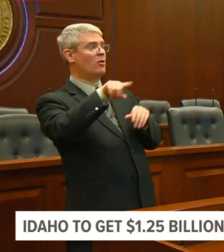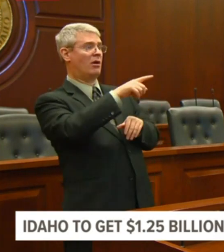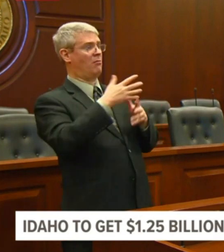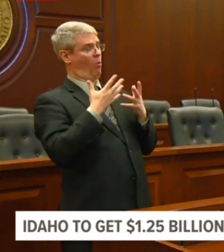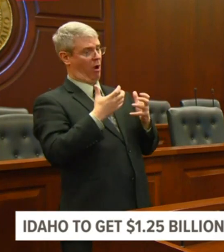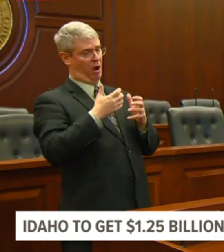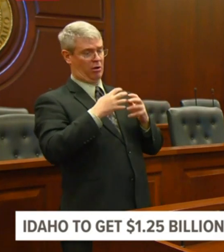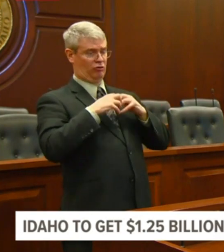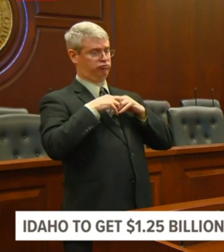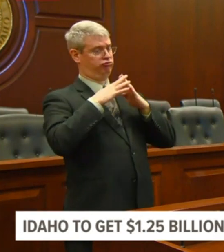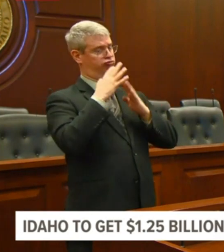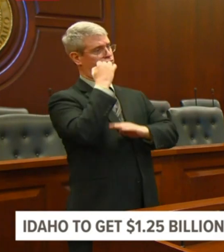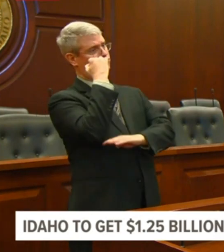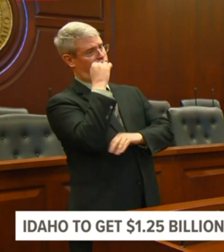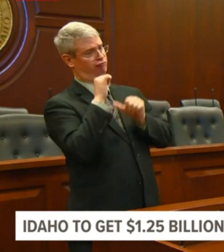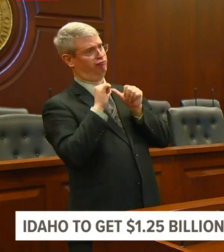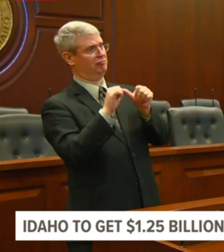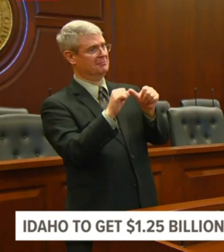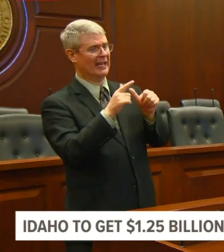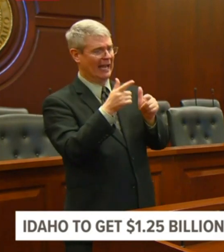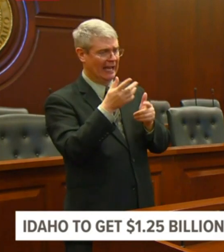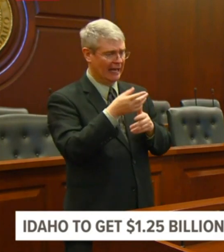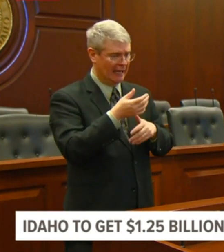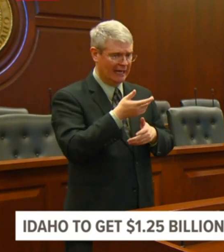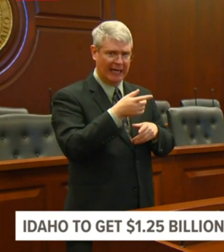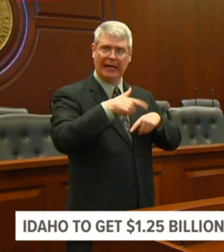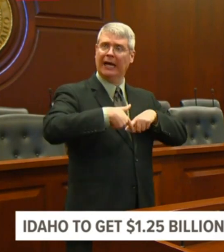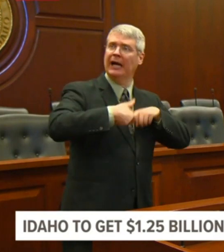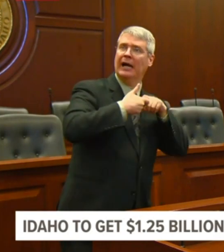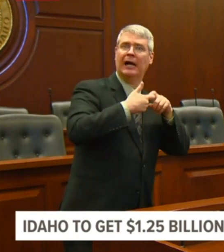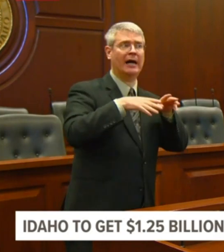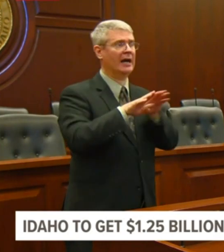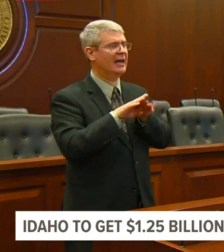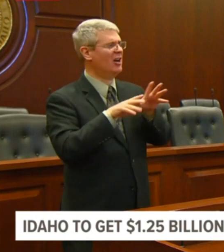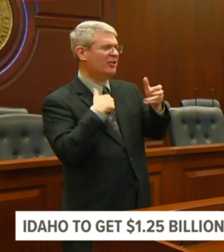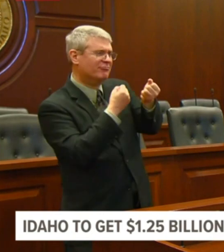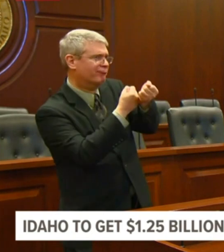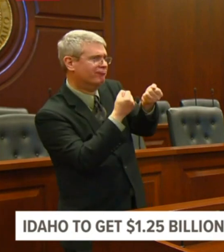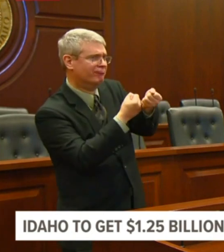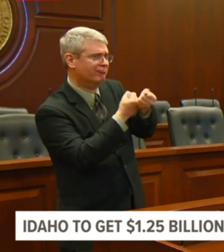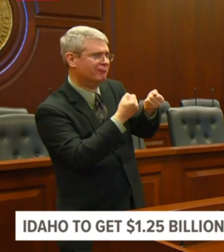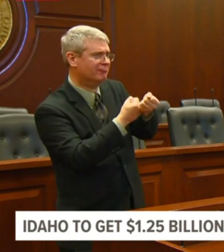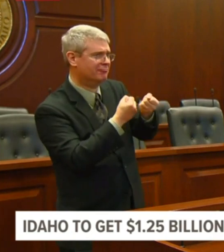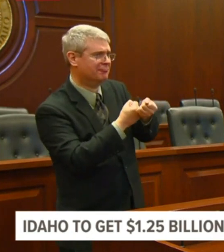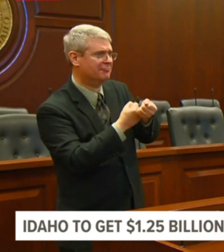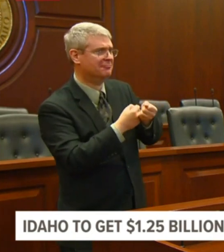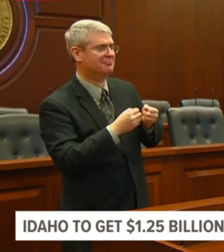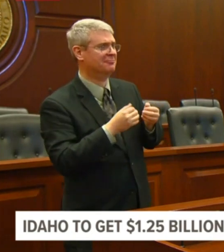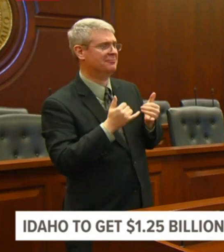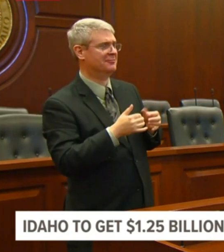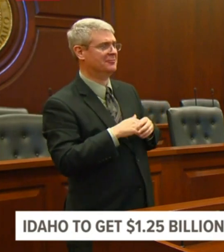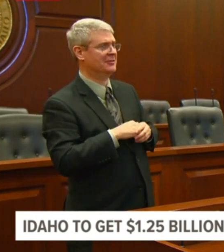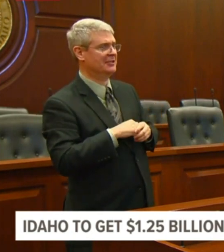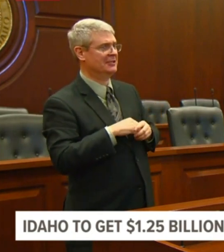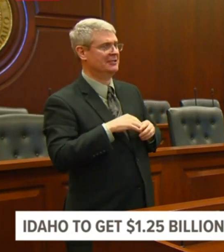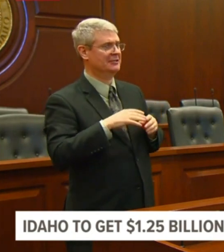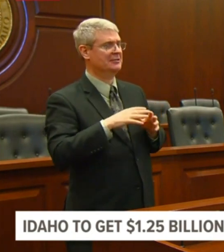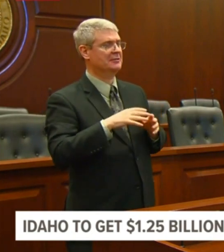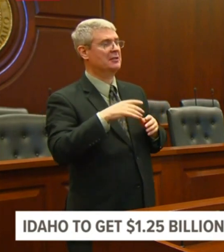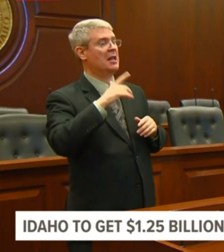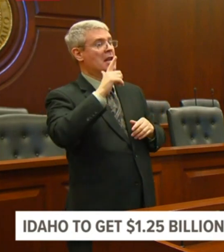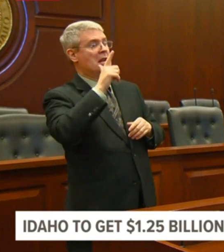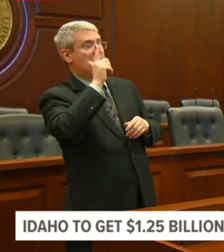that's going to allow us, we get on the other end of that curve to get our economy back in the condition it was before, which is